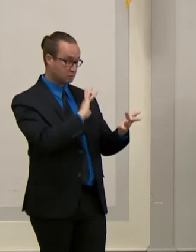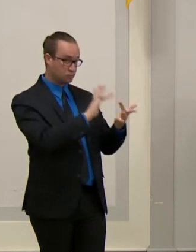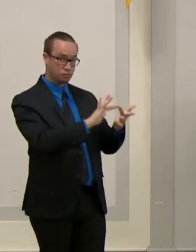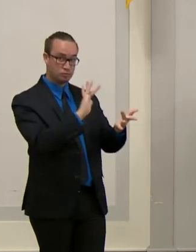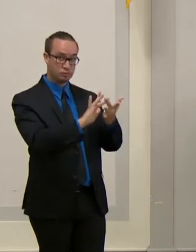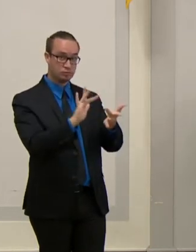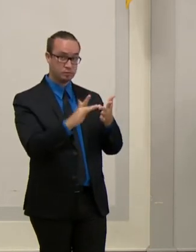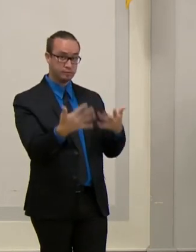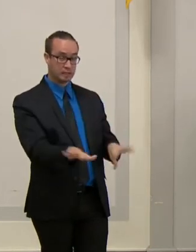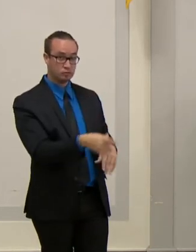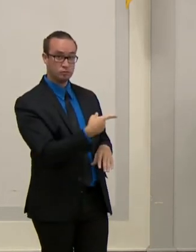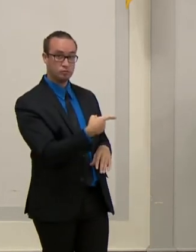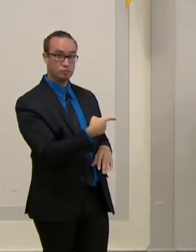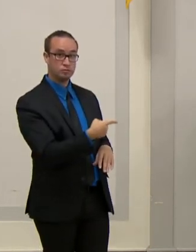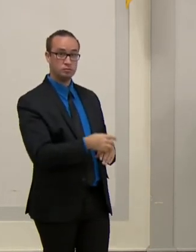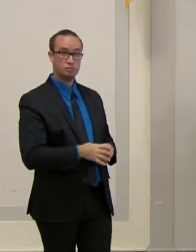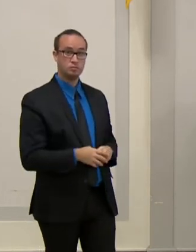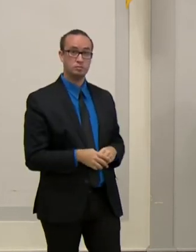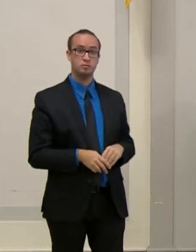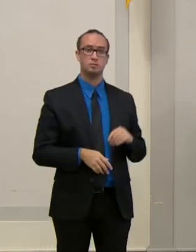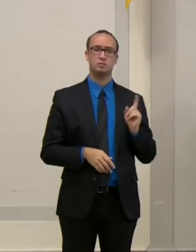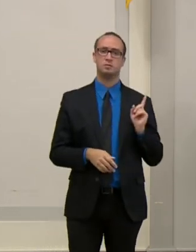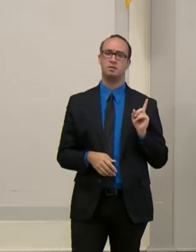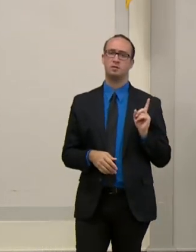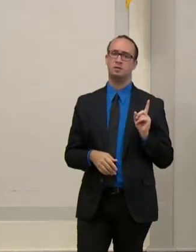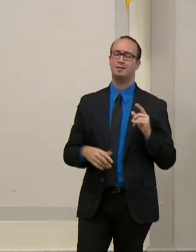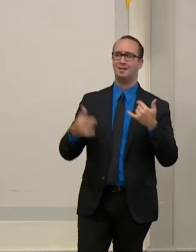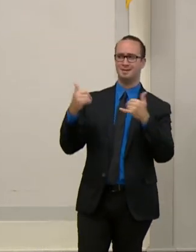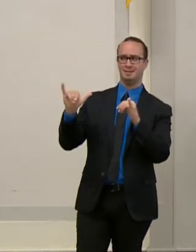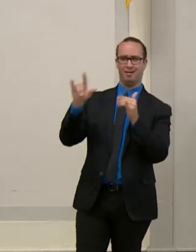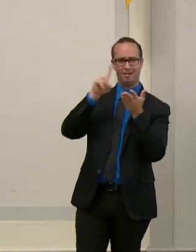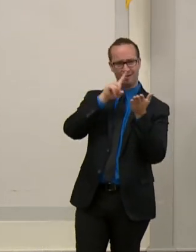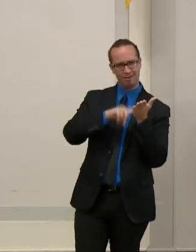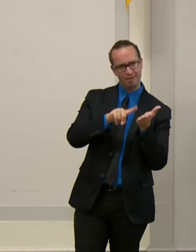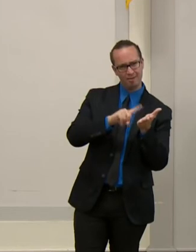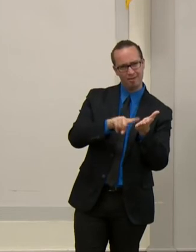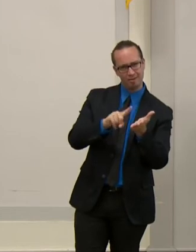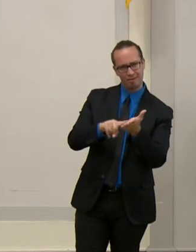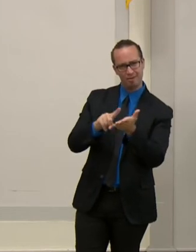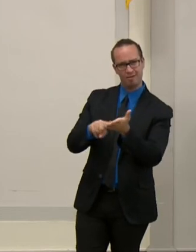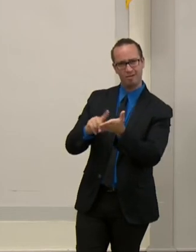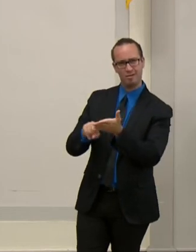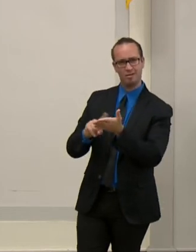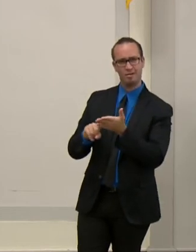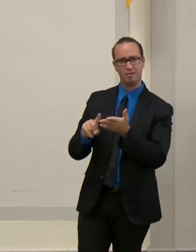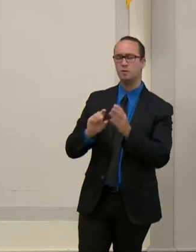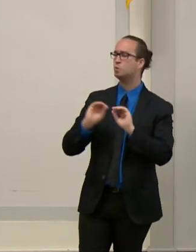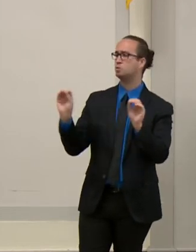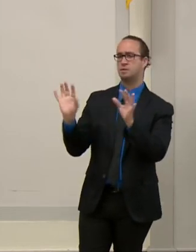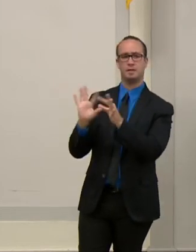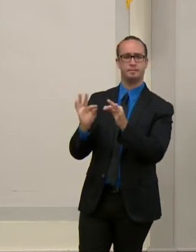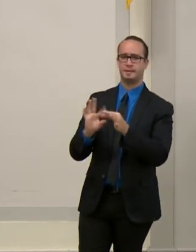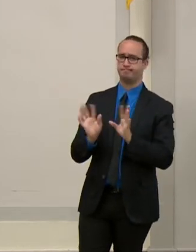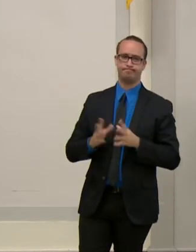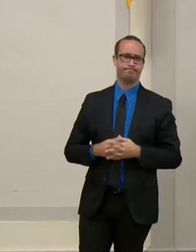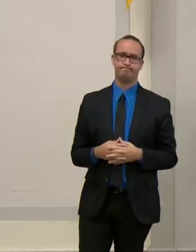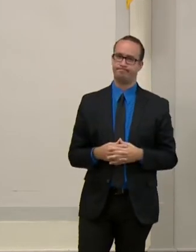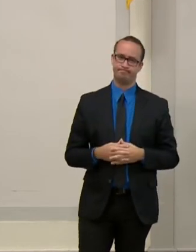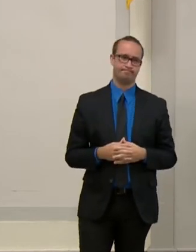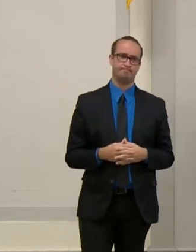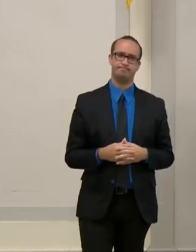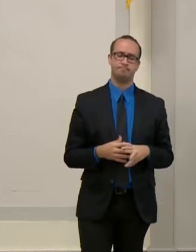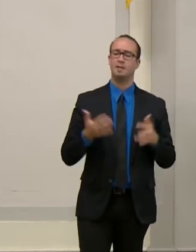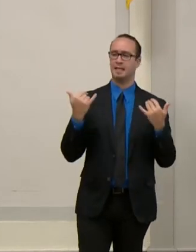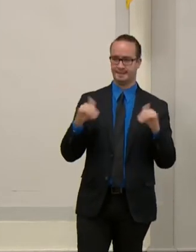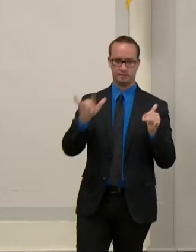Well, at this time, because it's an ongoing investigation, um, we have nothing to say on that. Everything's still under the investigation, still open and